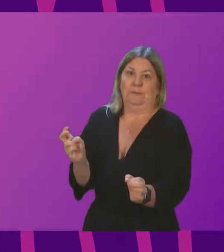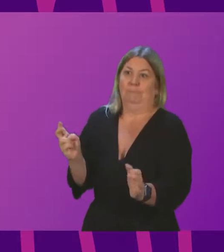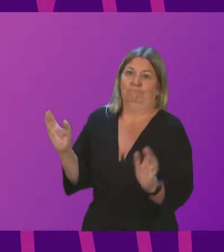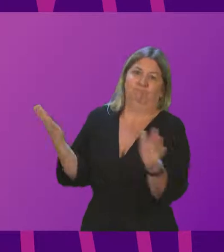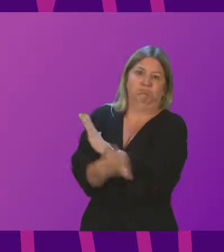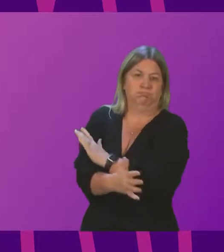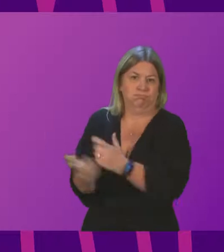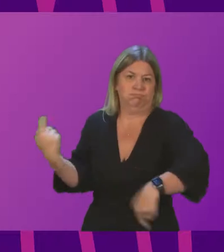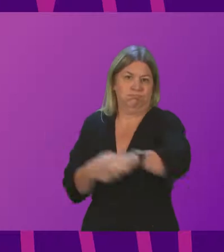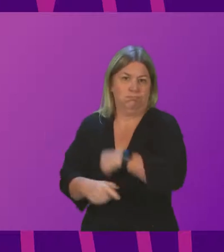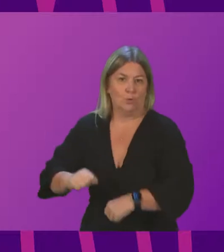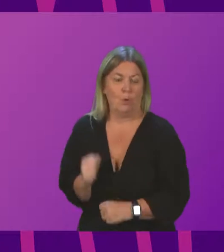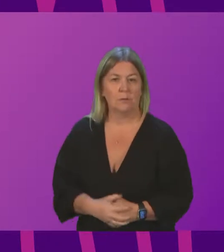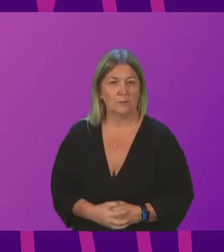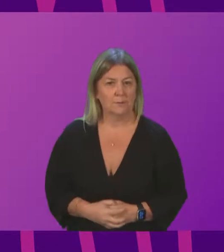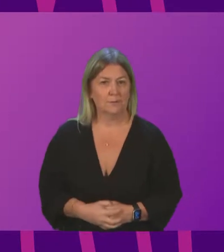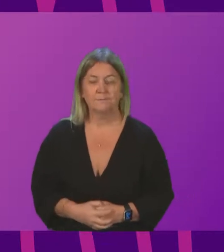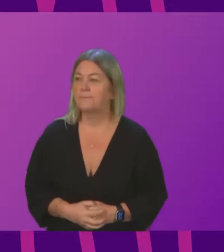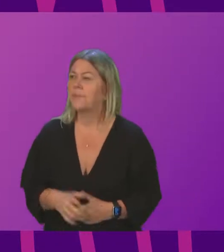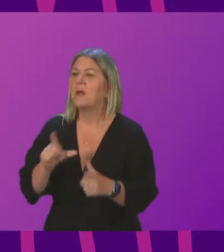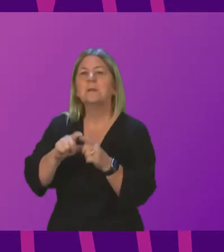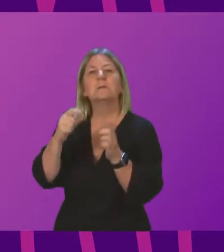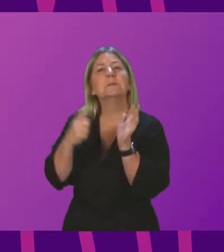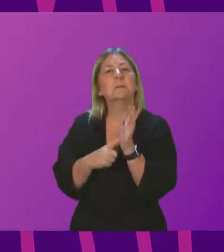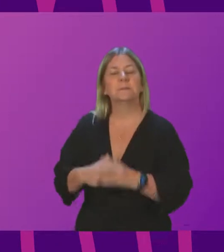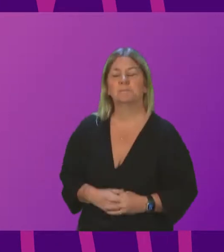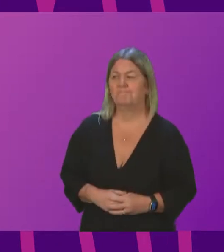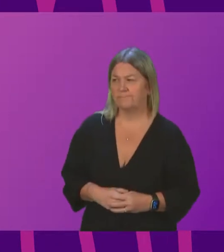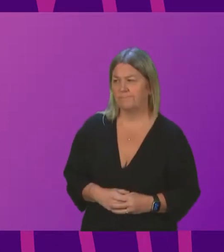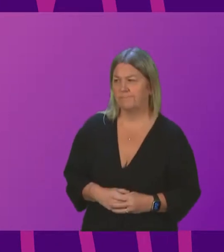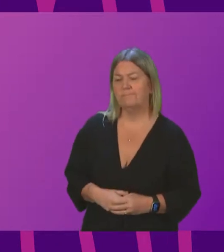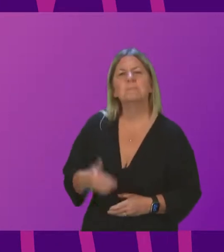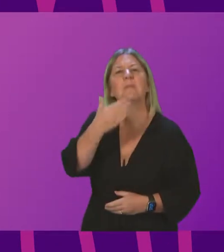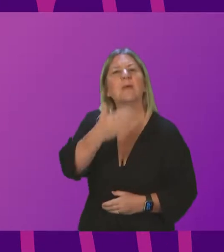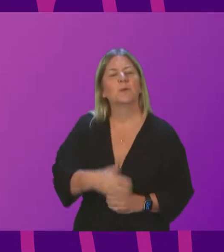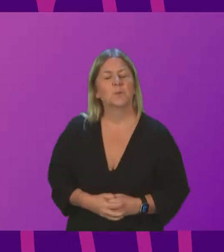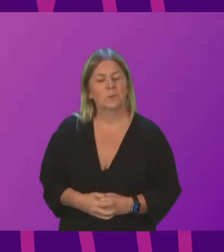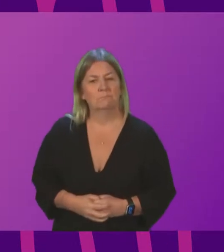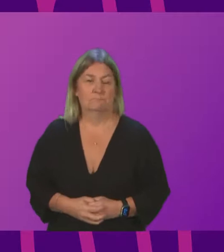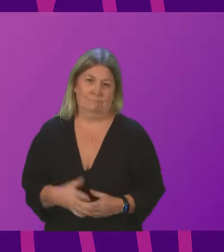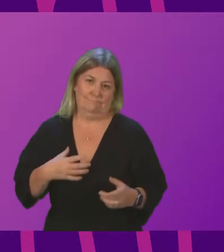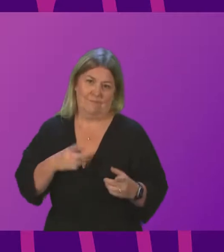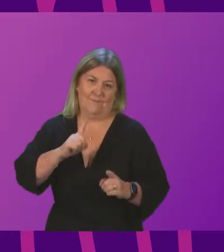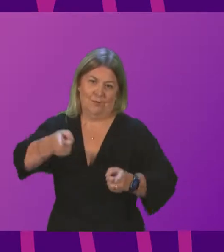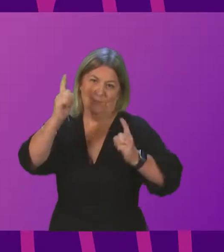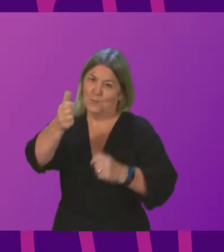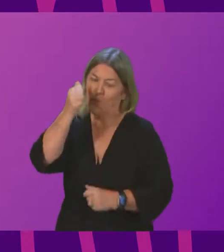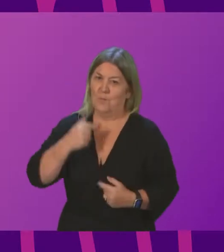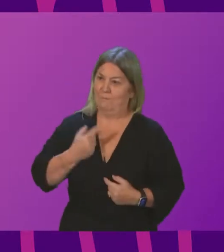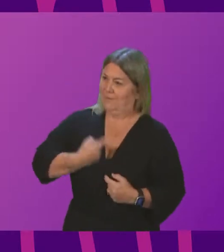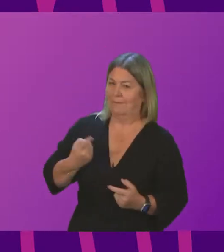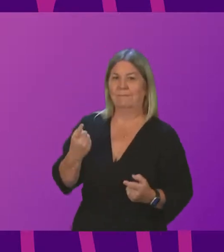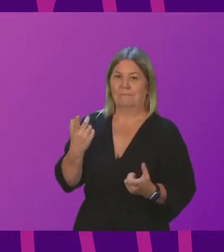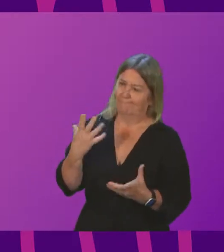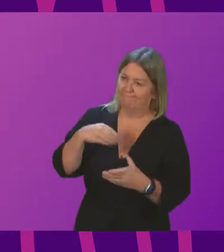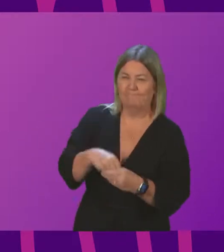I call Douglas Lumsden. Thank you, President Officer. As the First Minister knows, I, along with many other Scots, are taking part